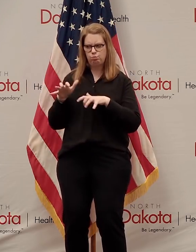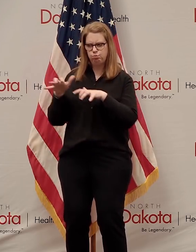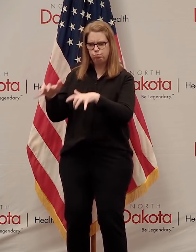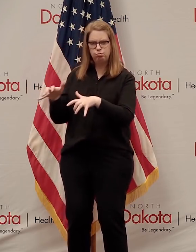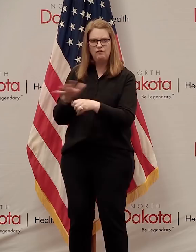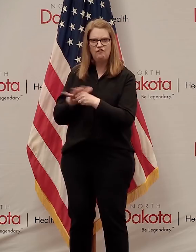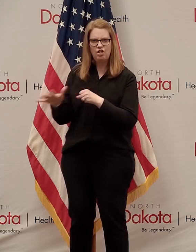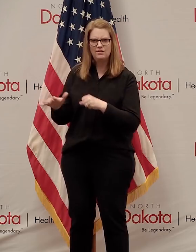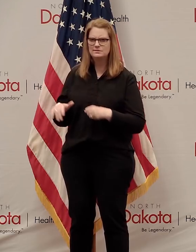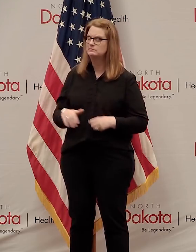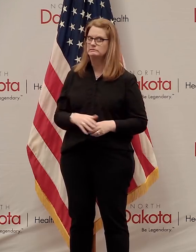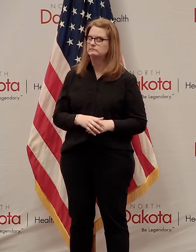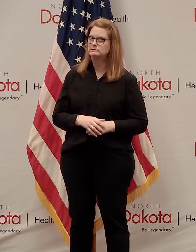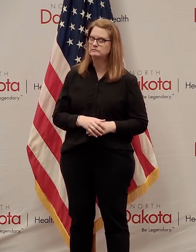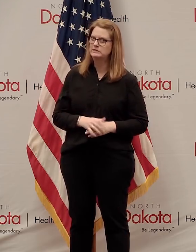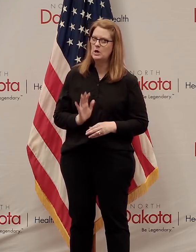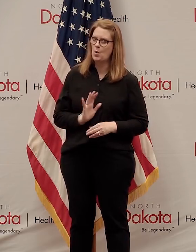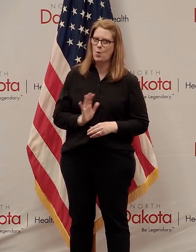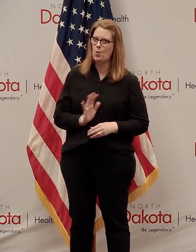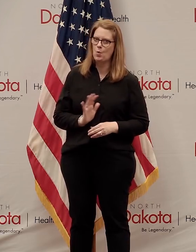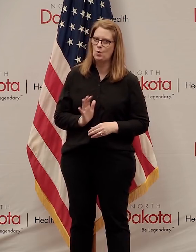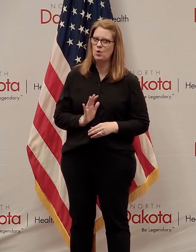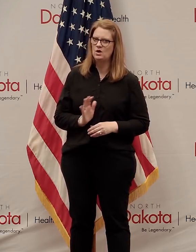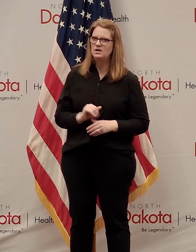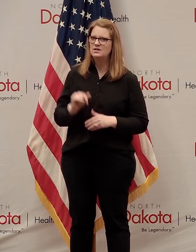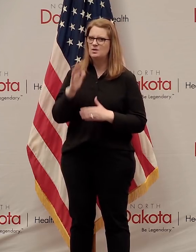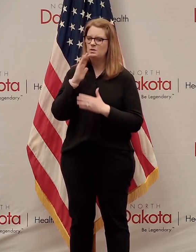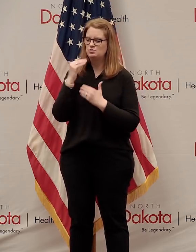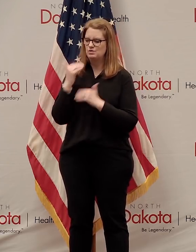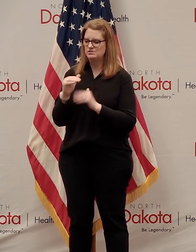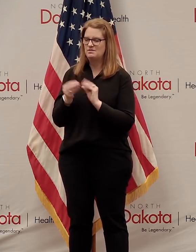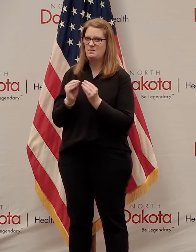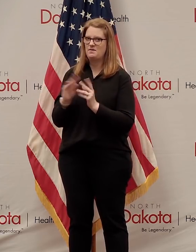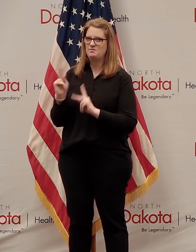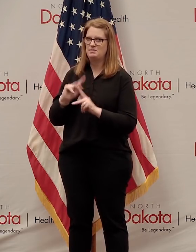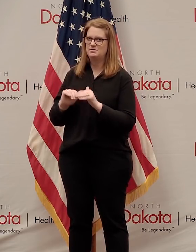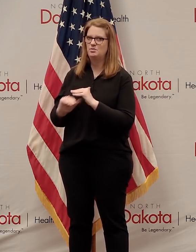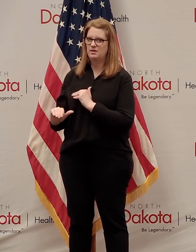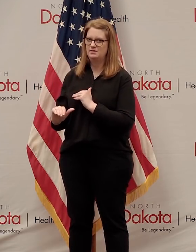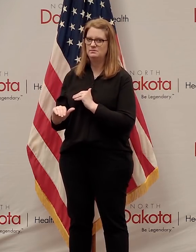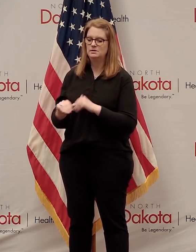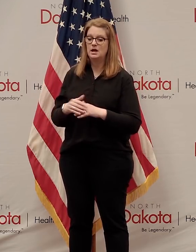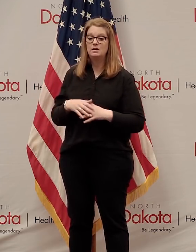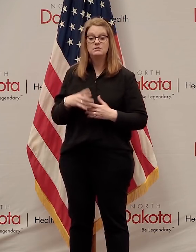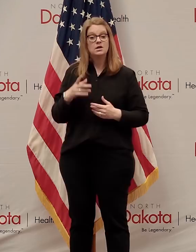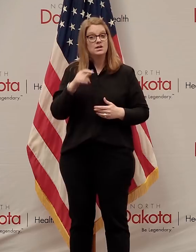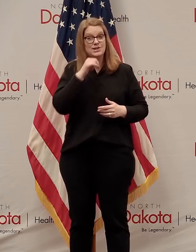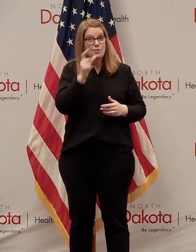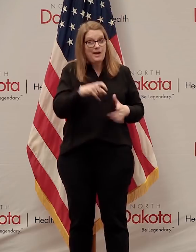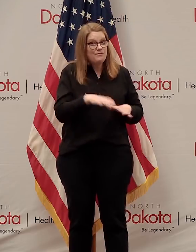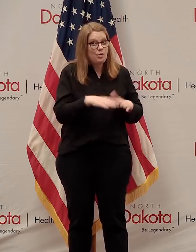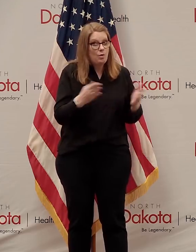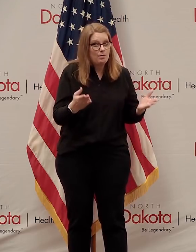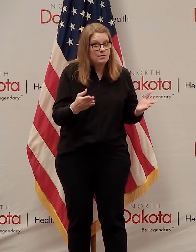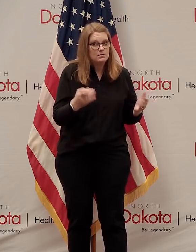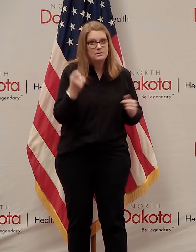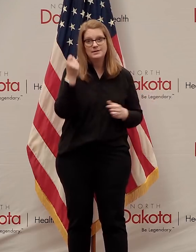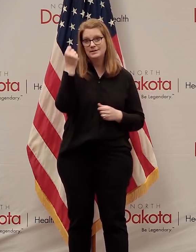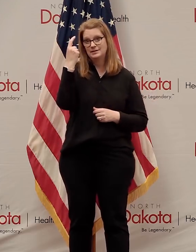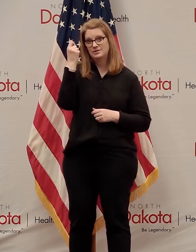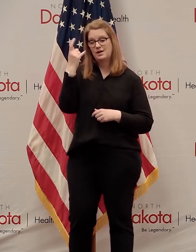combination of there's going to be some restrictions on volume. And, again, it's voluntary. People don't have to open. And then you're going to have to have enough.